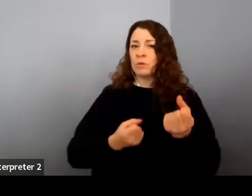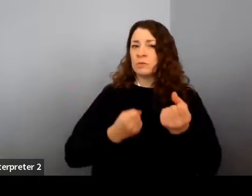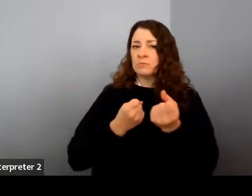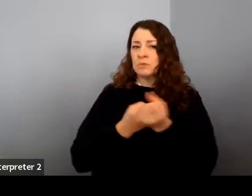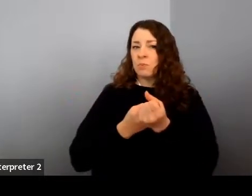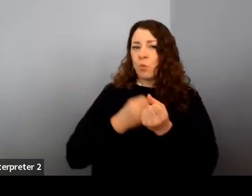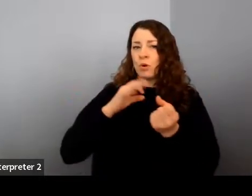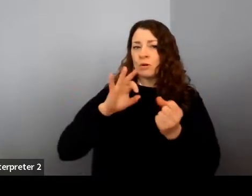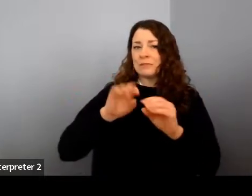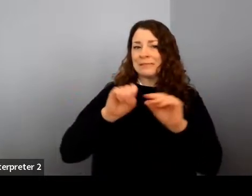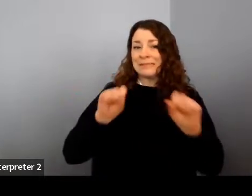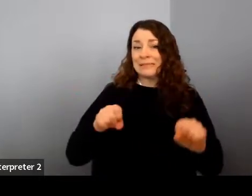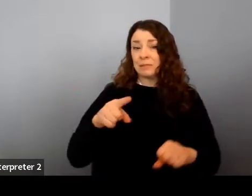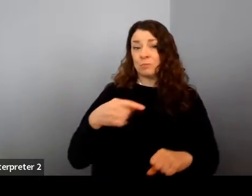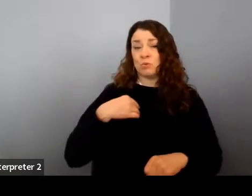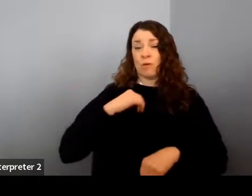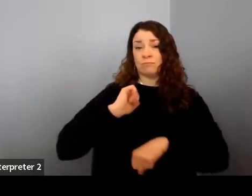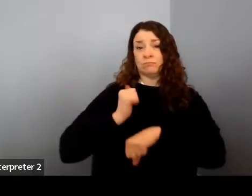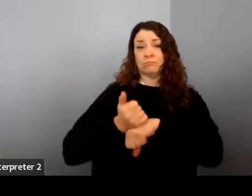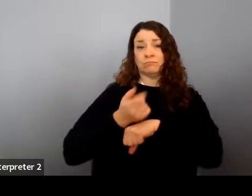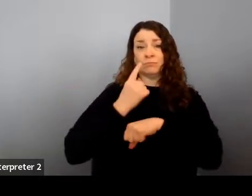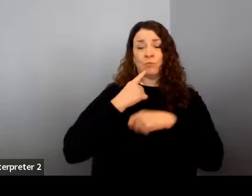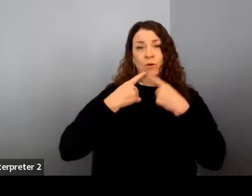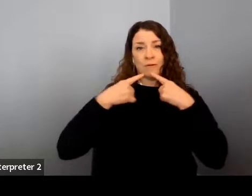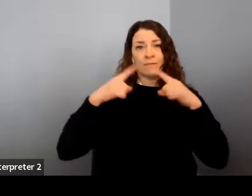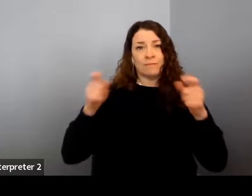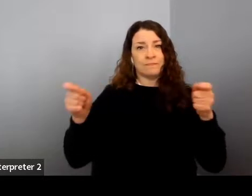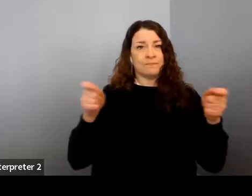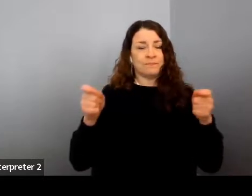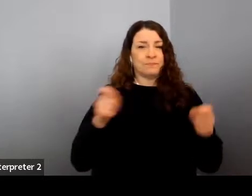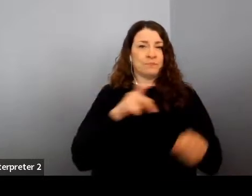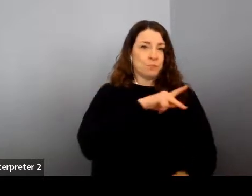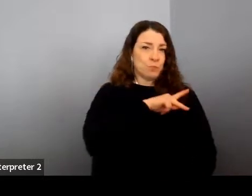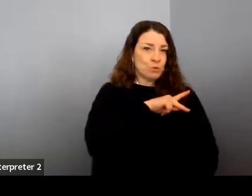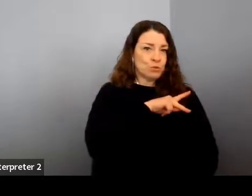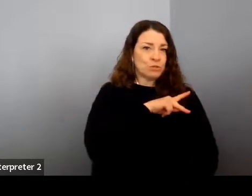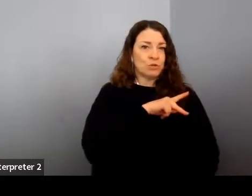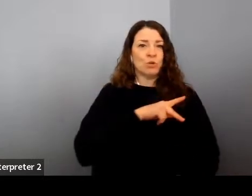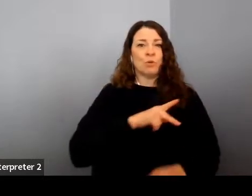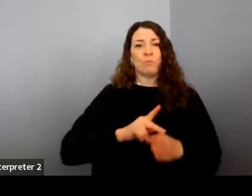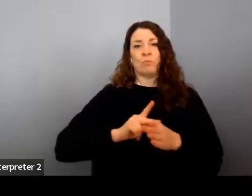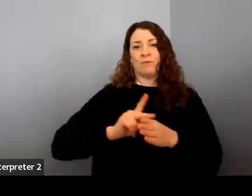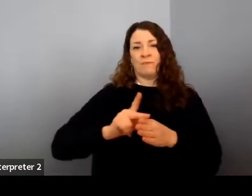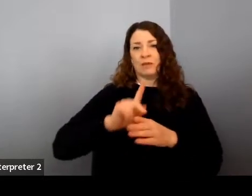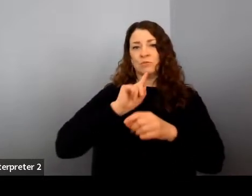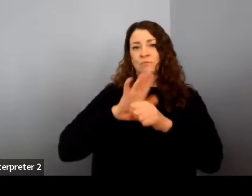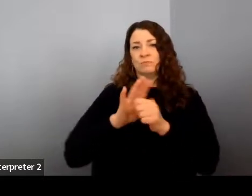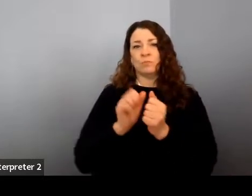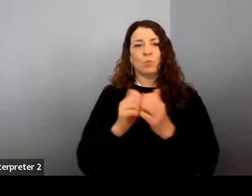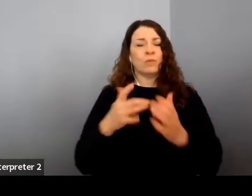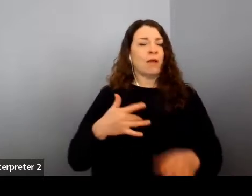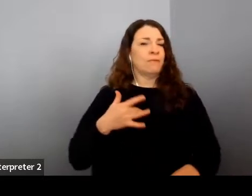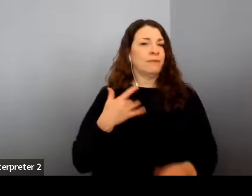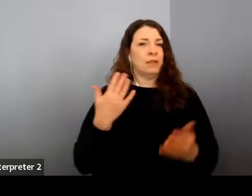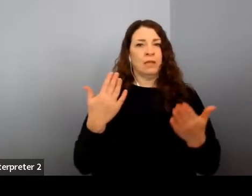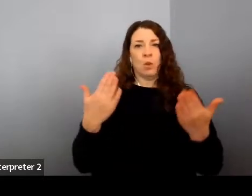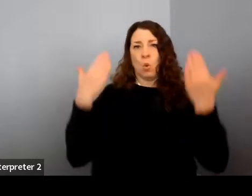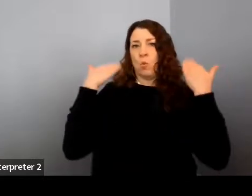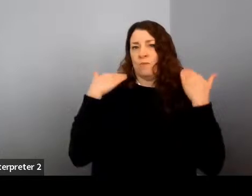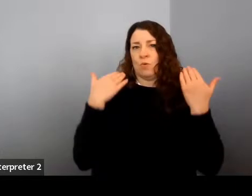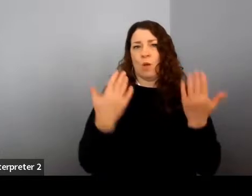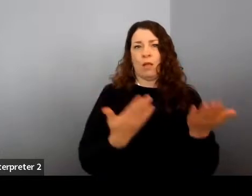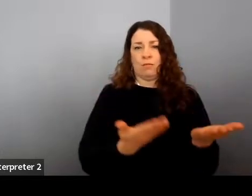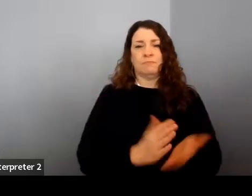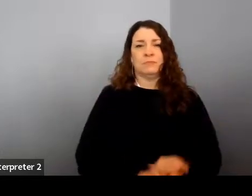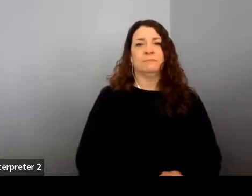do you have in place for effectively managing personal and professional commitments without feeling overwhelmed?